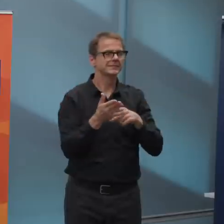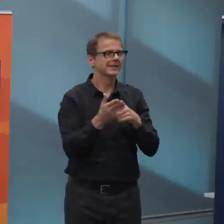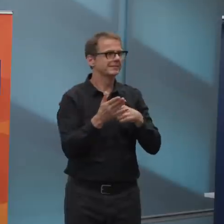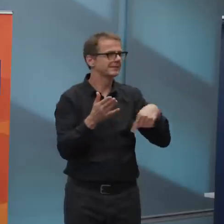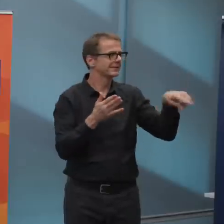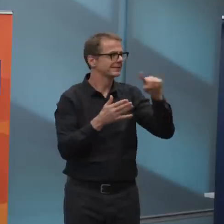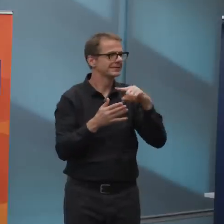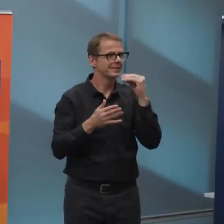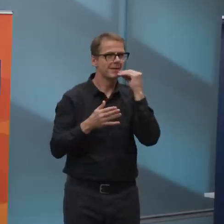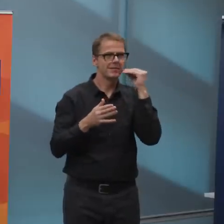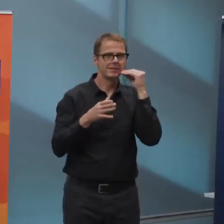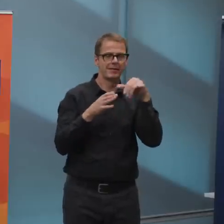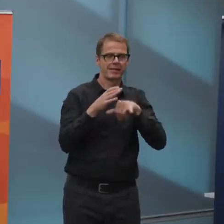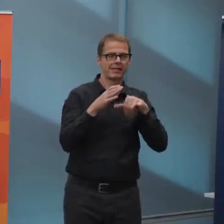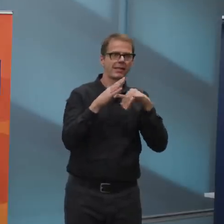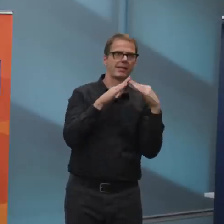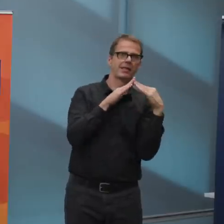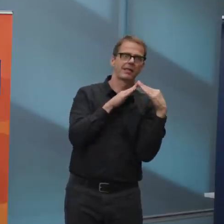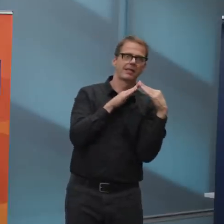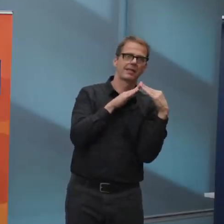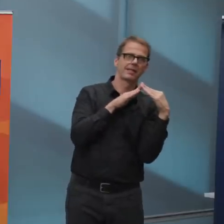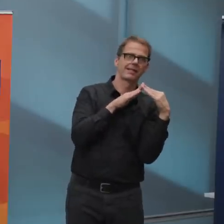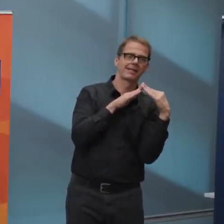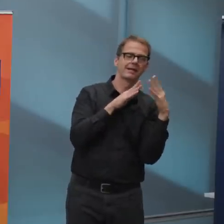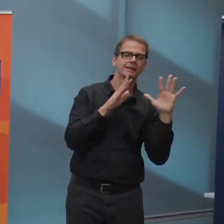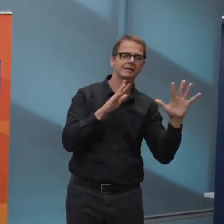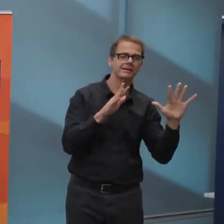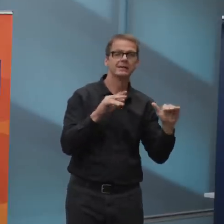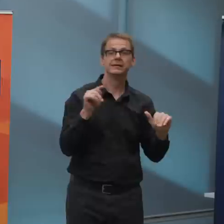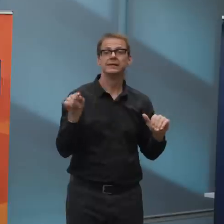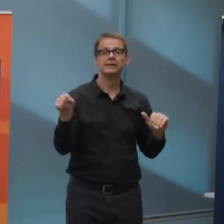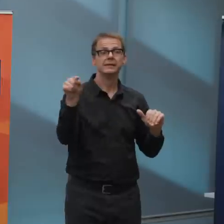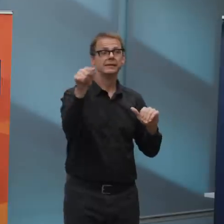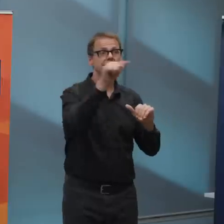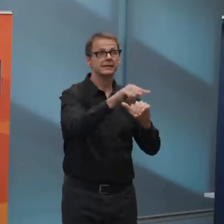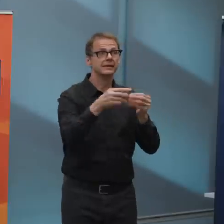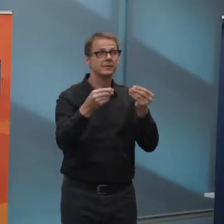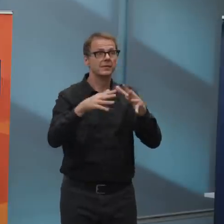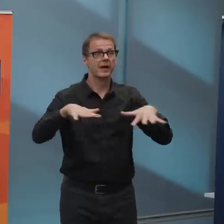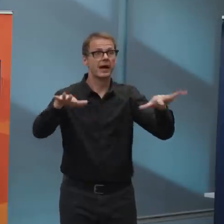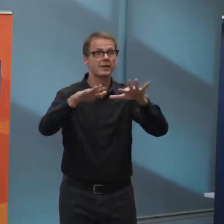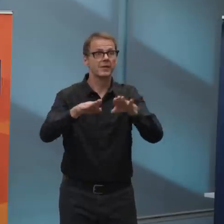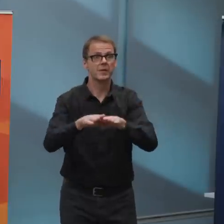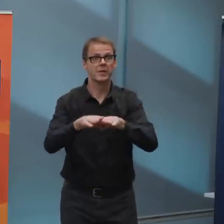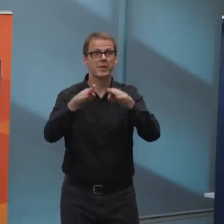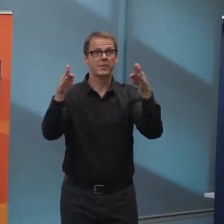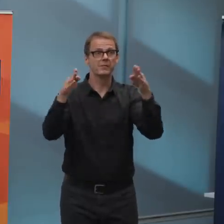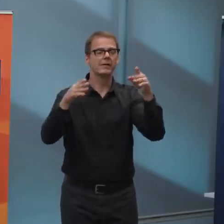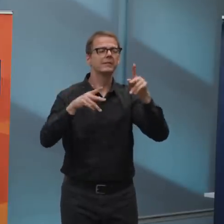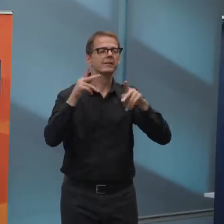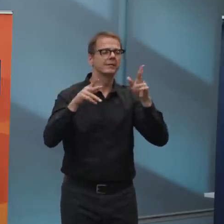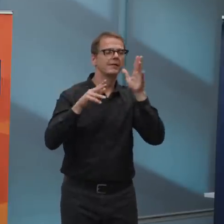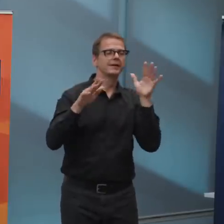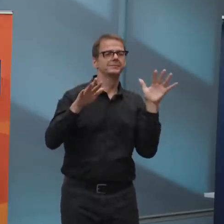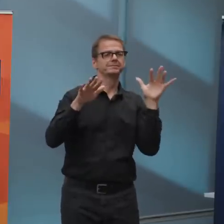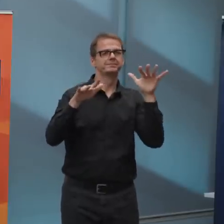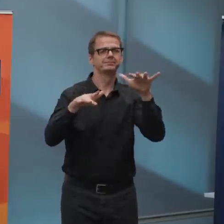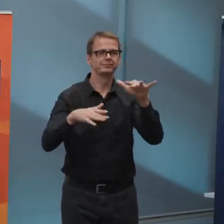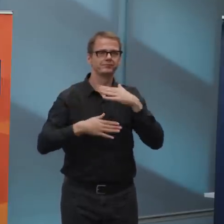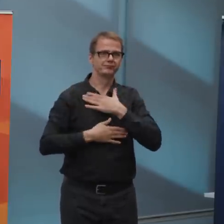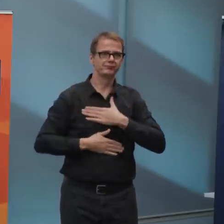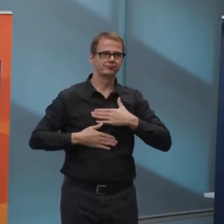will be very very welcome. And I also know that some parents have been struggling with managing work from home while watching over children